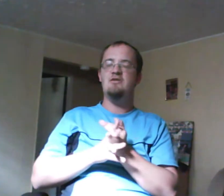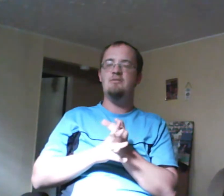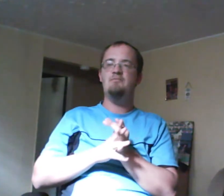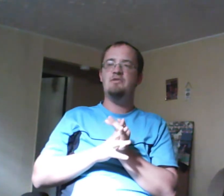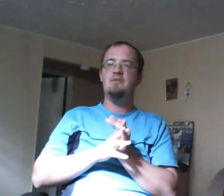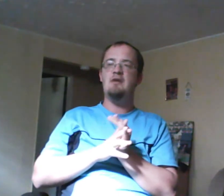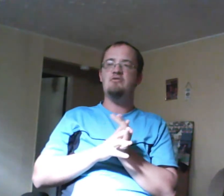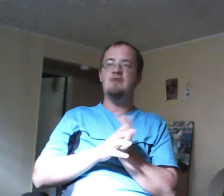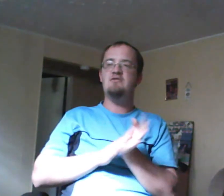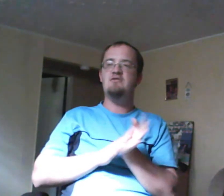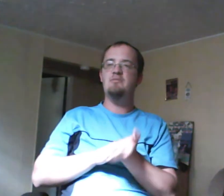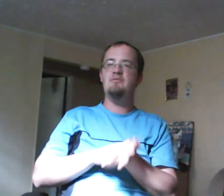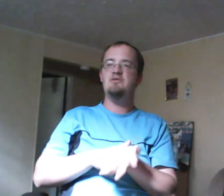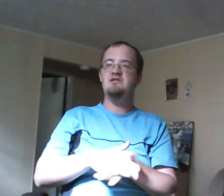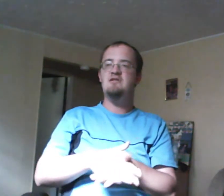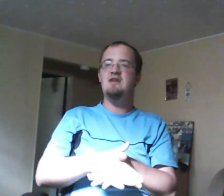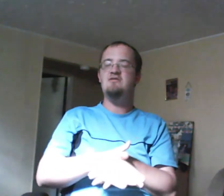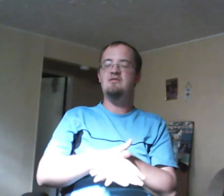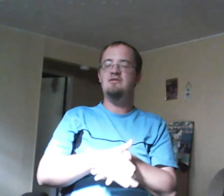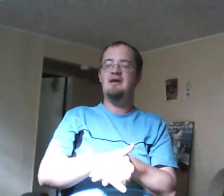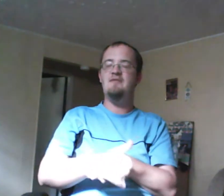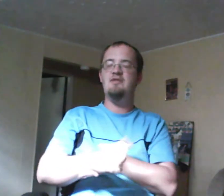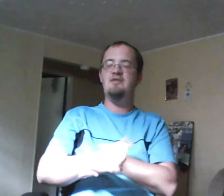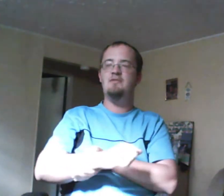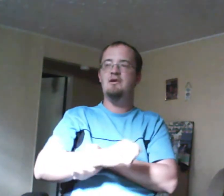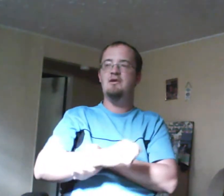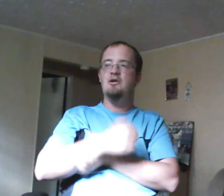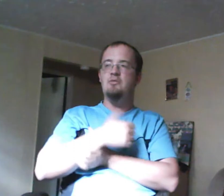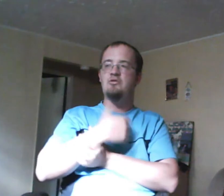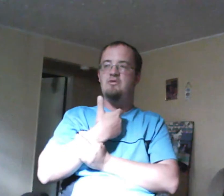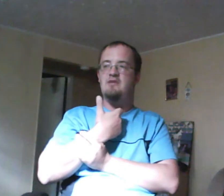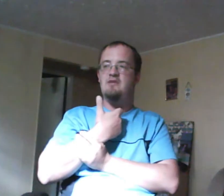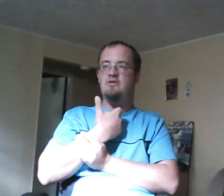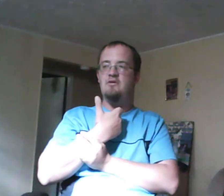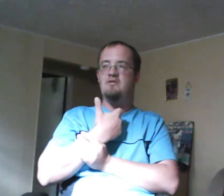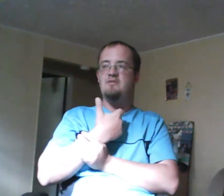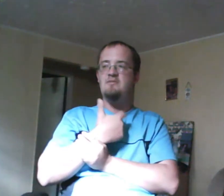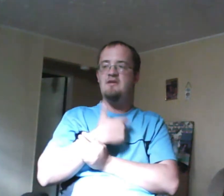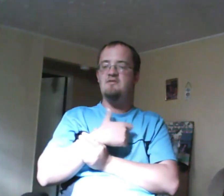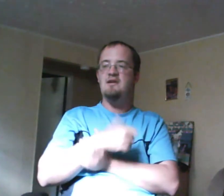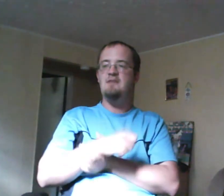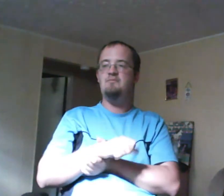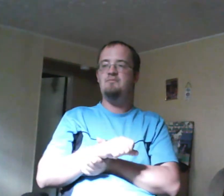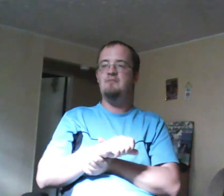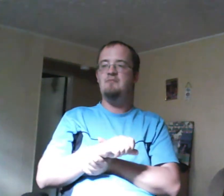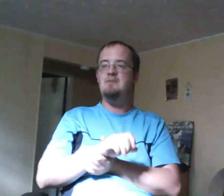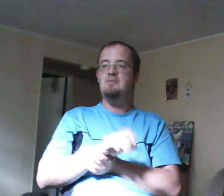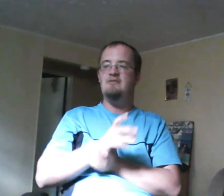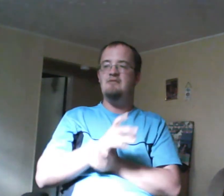the power squad. So she decides to have them post risque photos on themselves and make people pay for them.